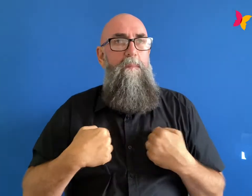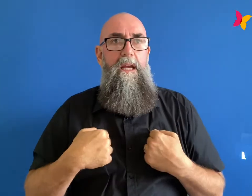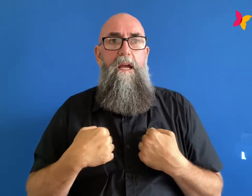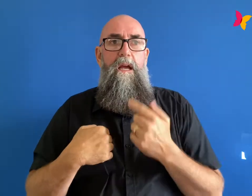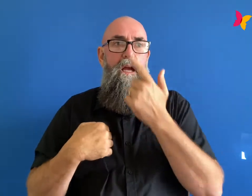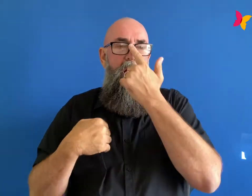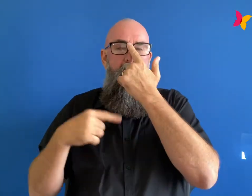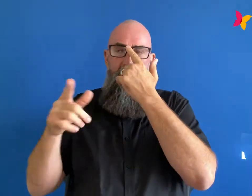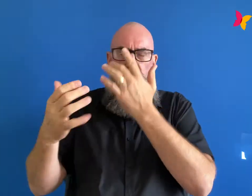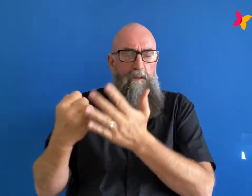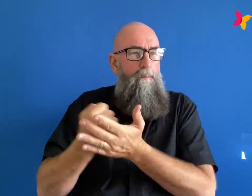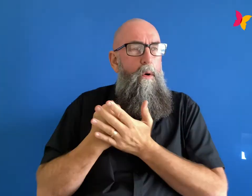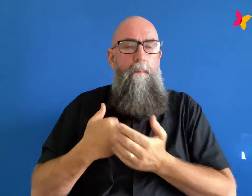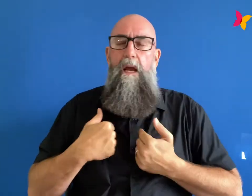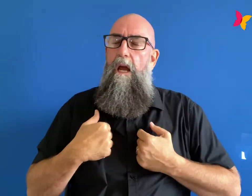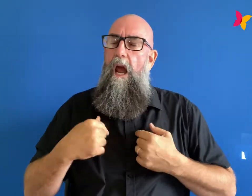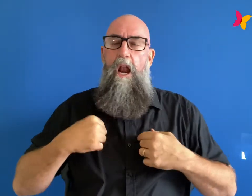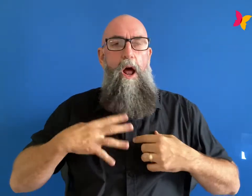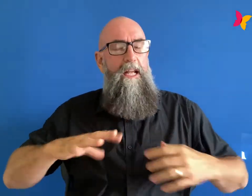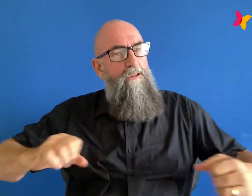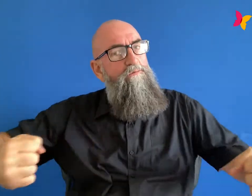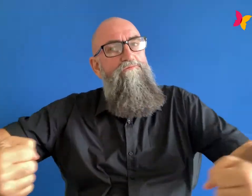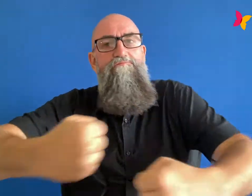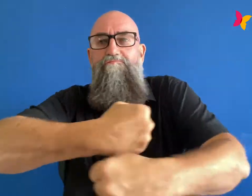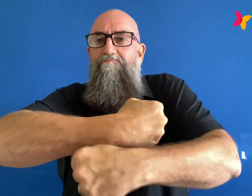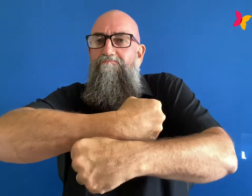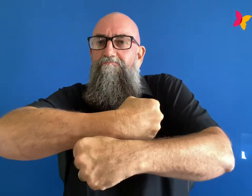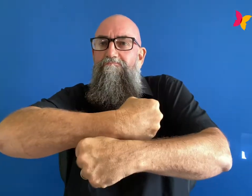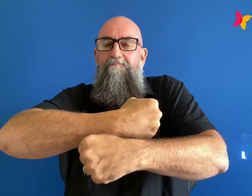pain embrace everything because that's what it's all about